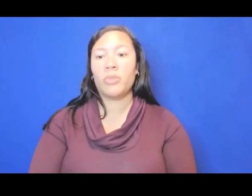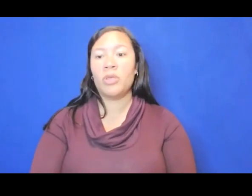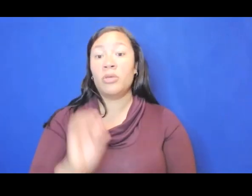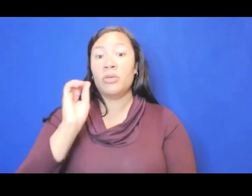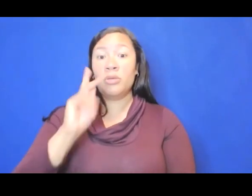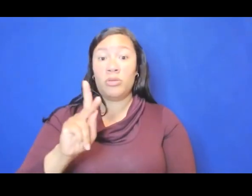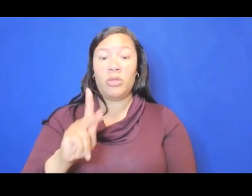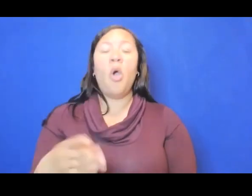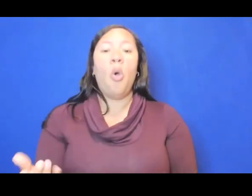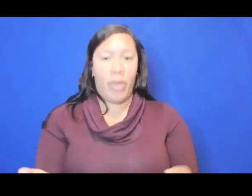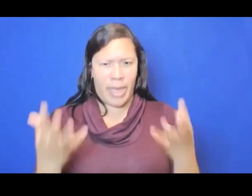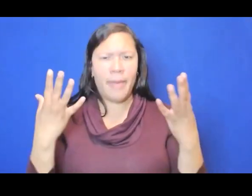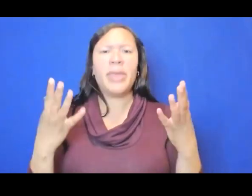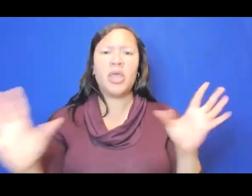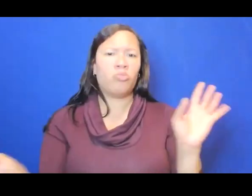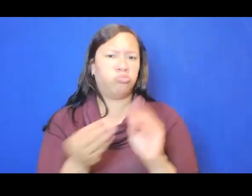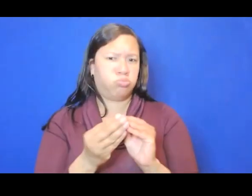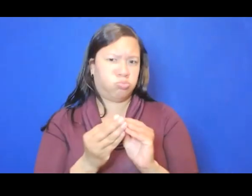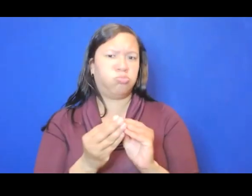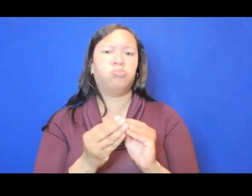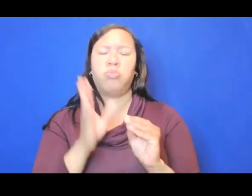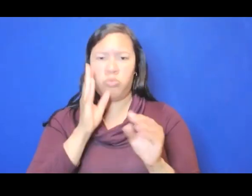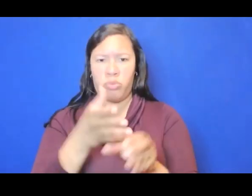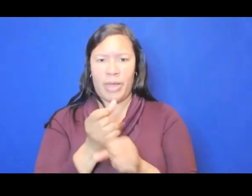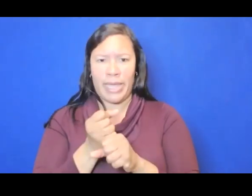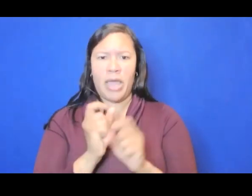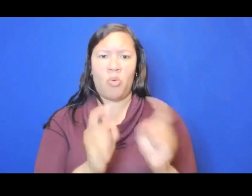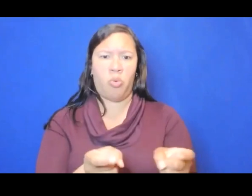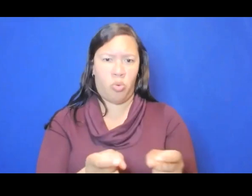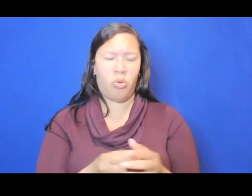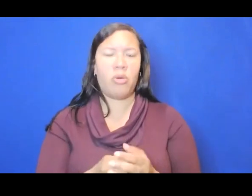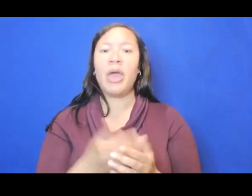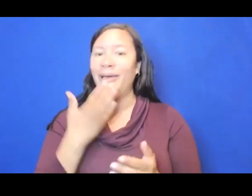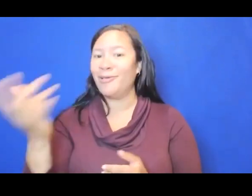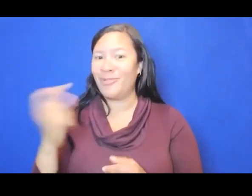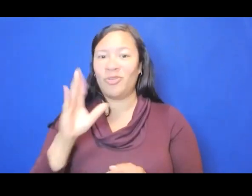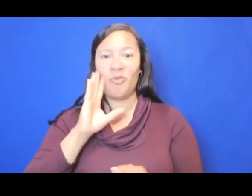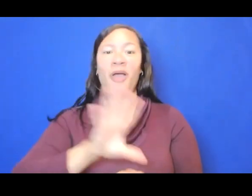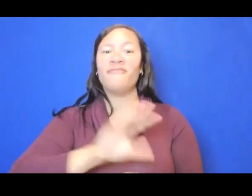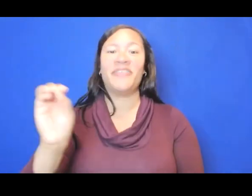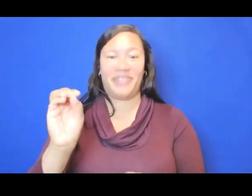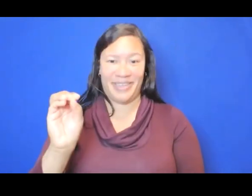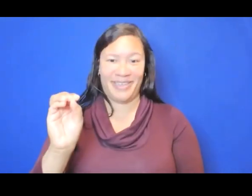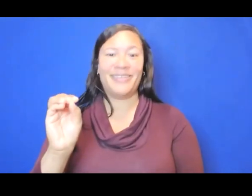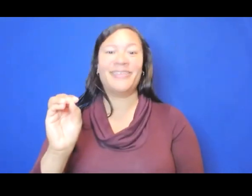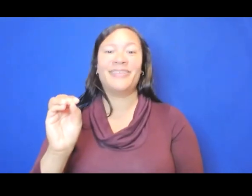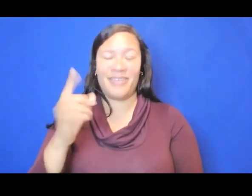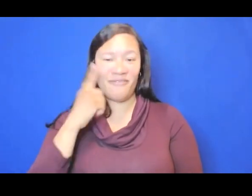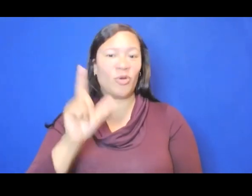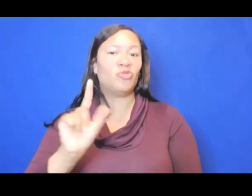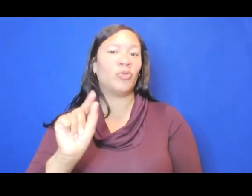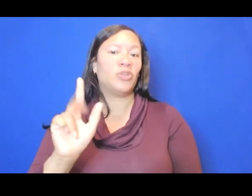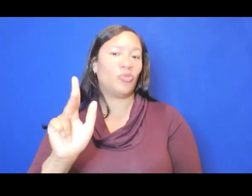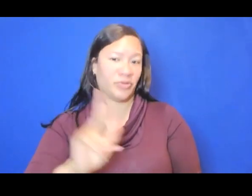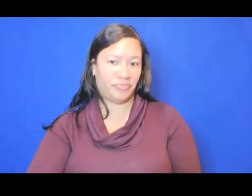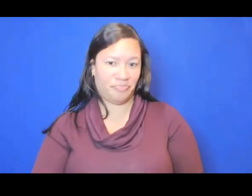How many awardees are there? Good question. There's going to be 50 awardees for 2023. There